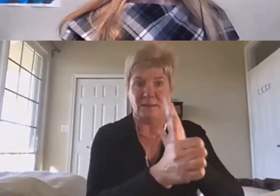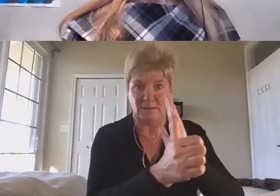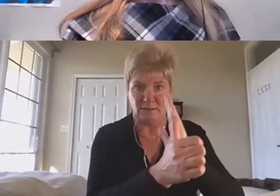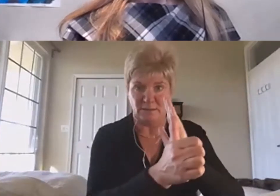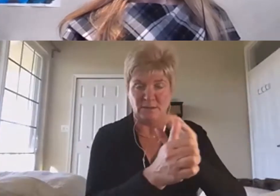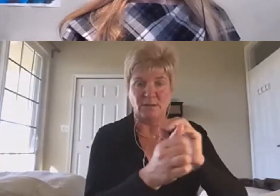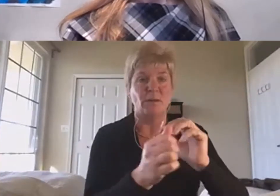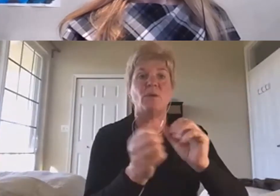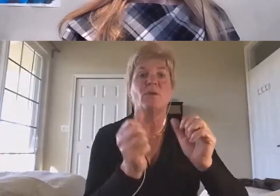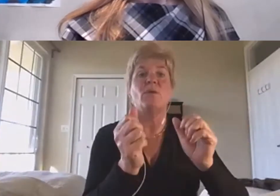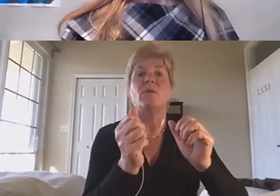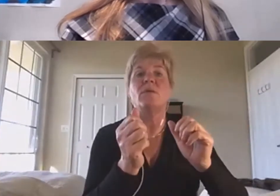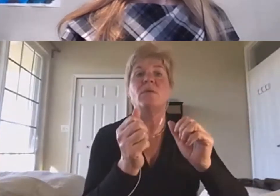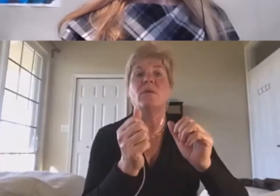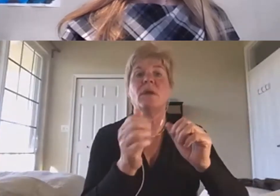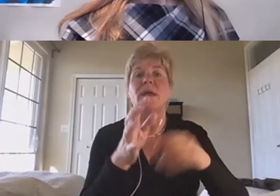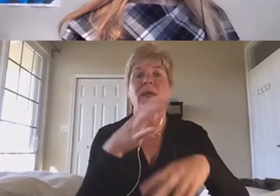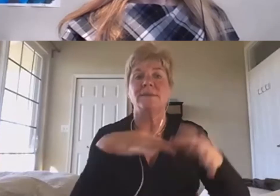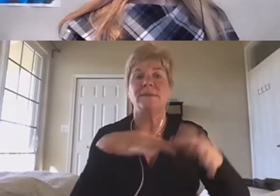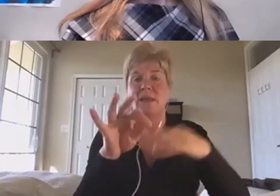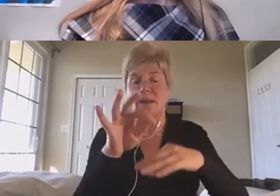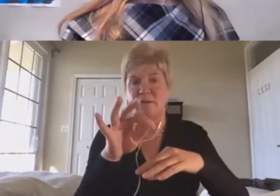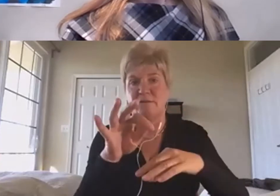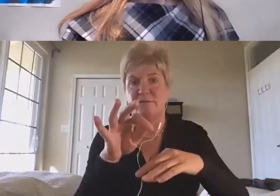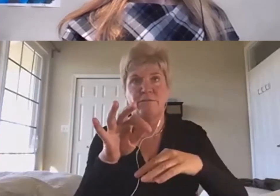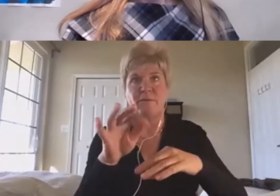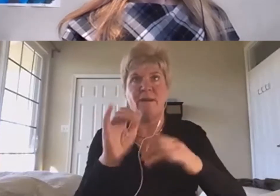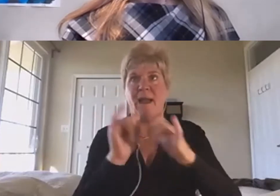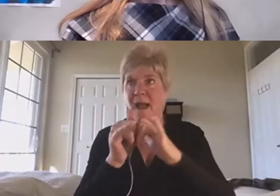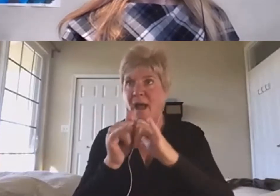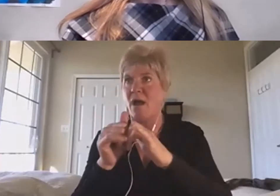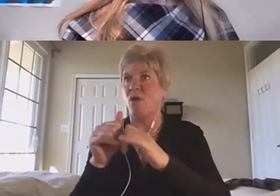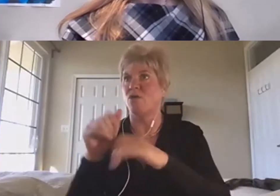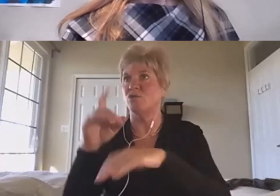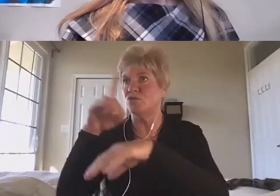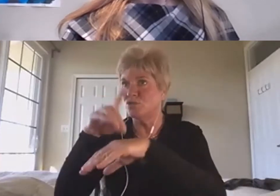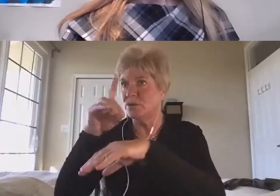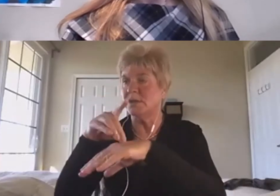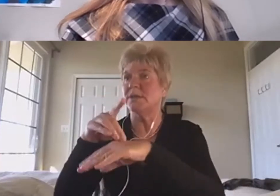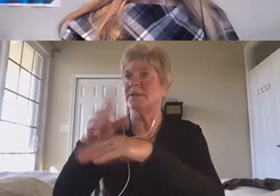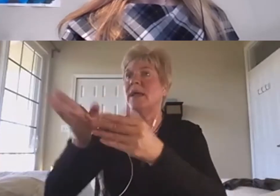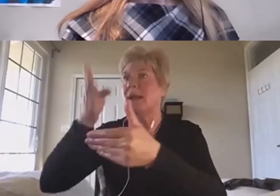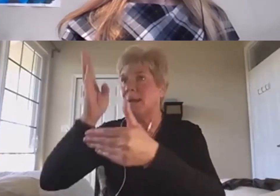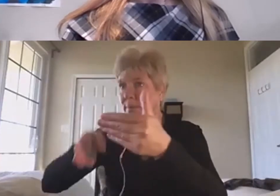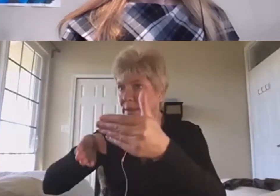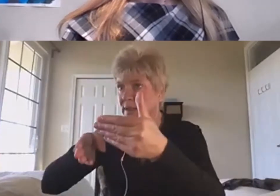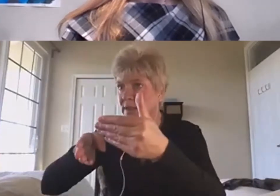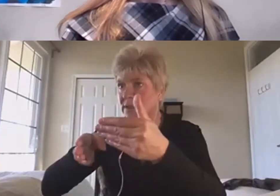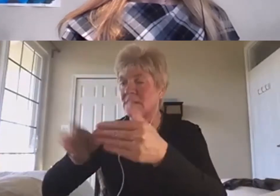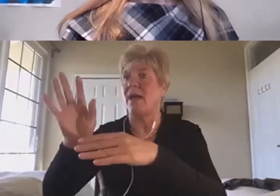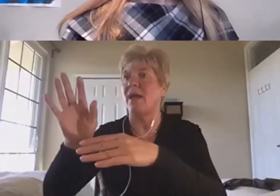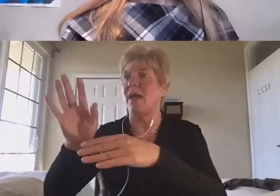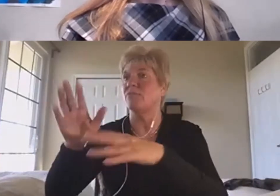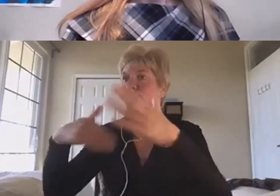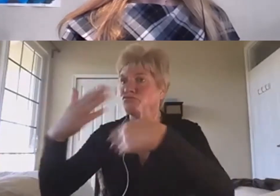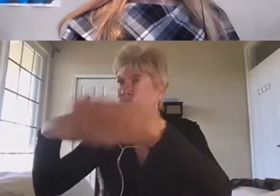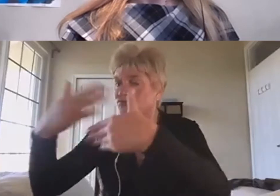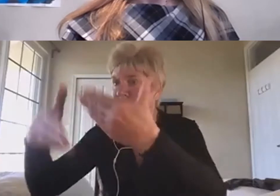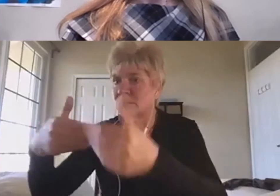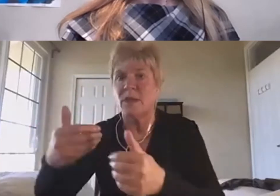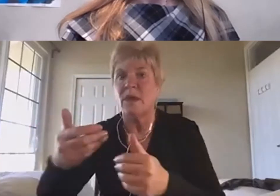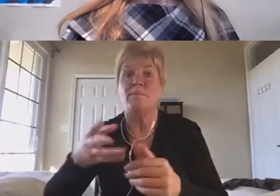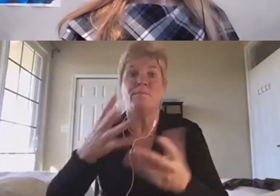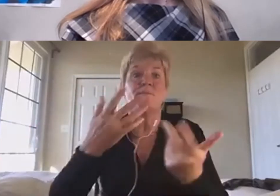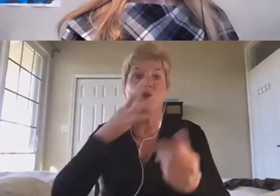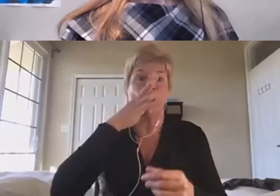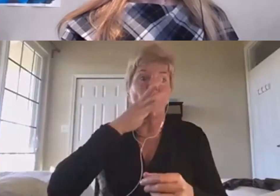function in the job and complete the job and task, you may be weeding out, again, another cohort of really great employees who